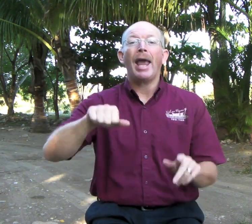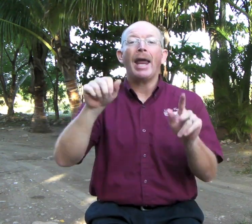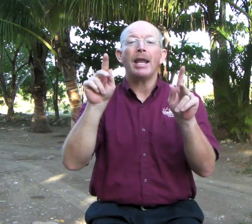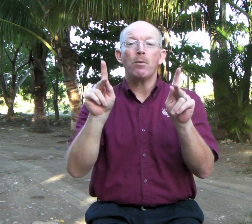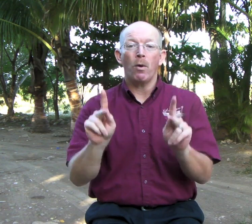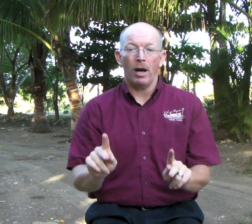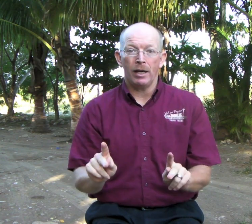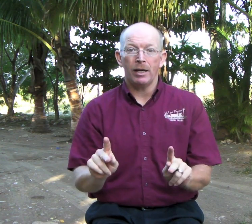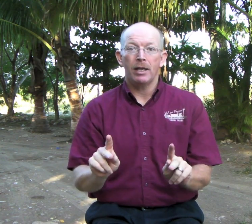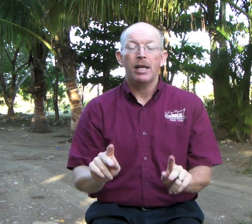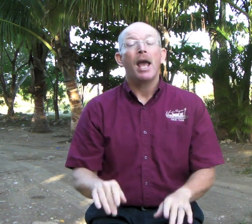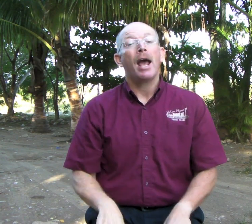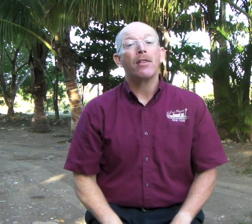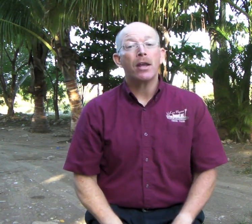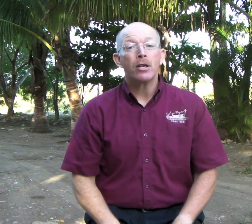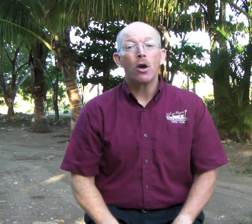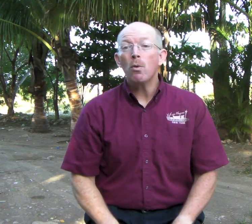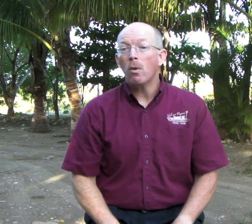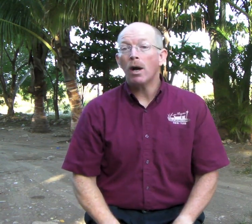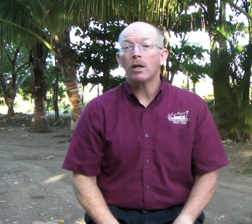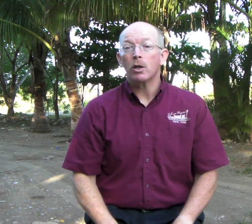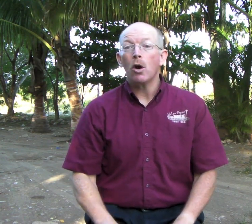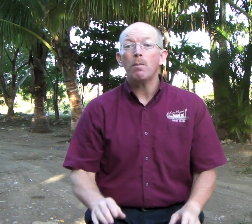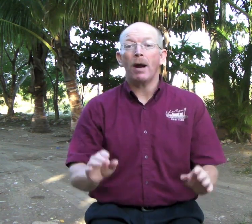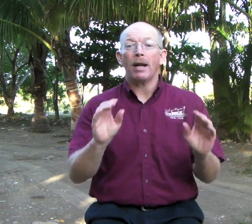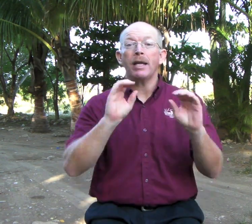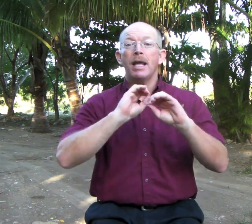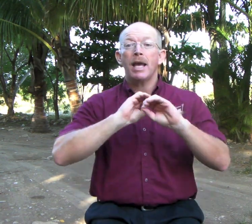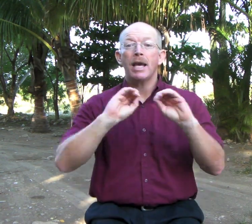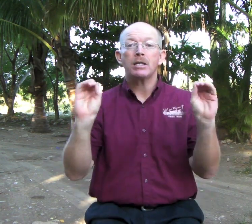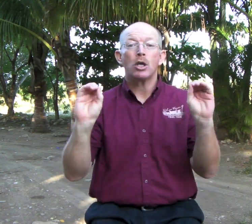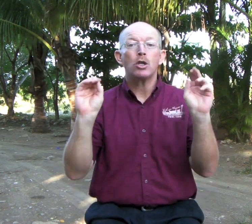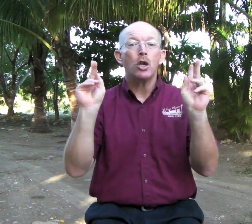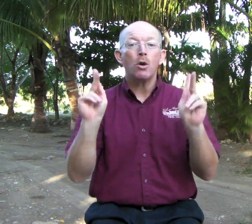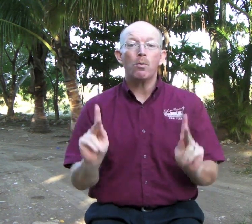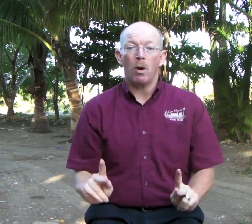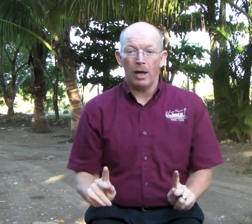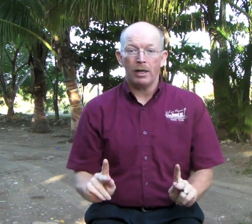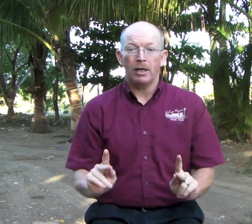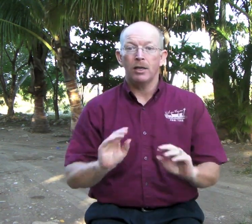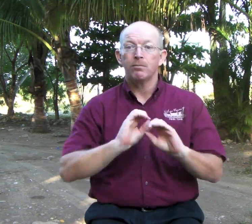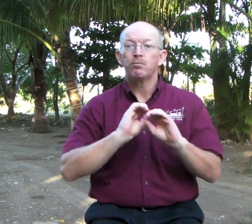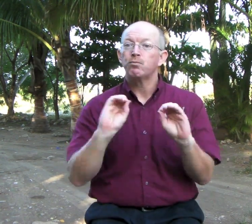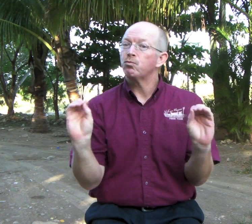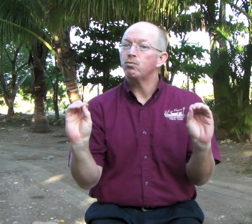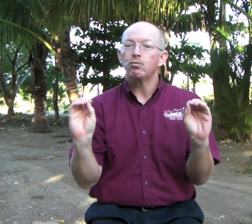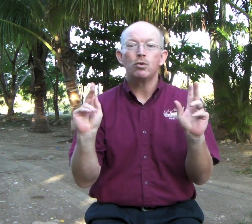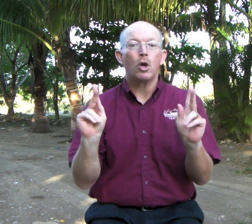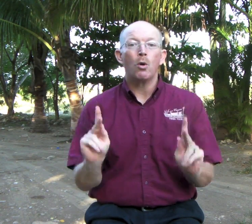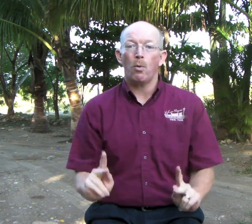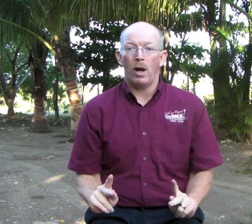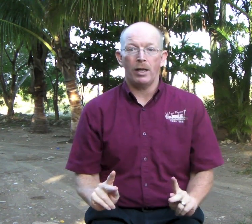Anyone. And then no one or nobody is no one. No one.